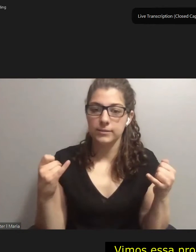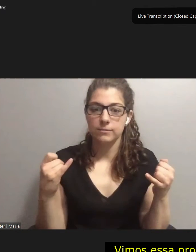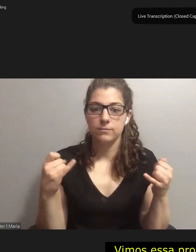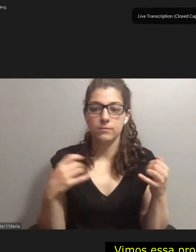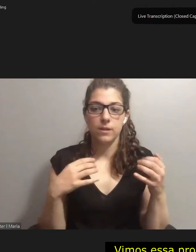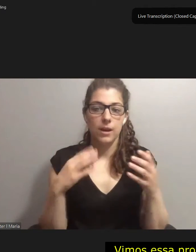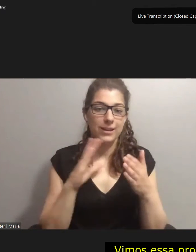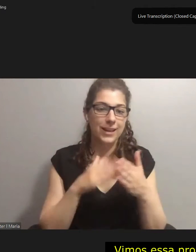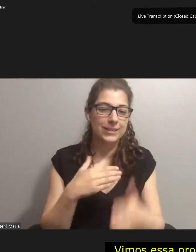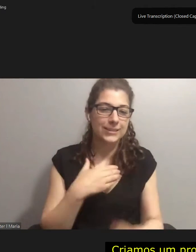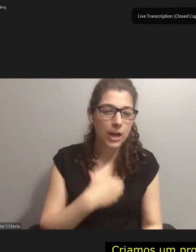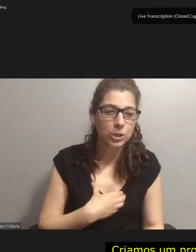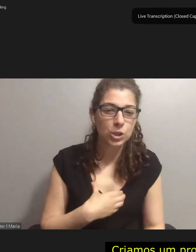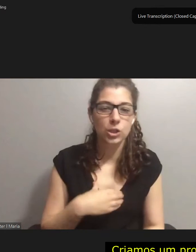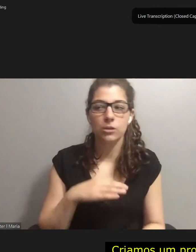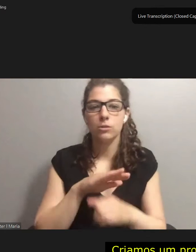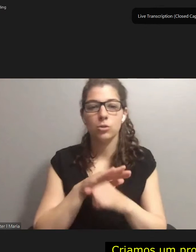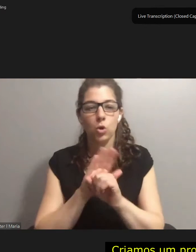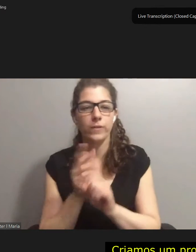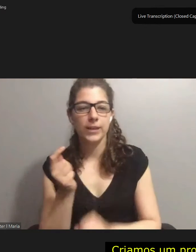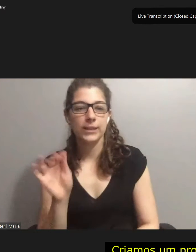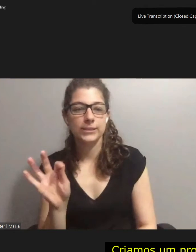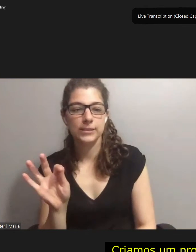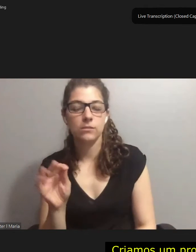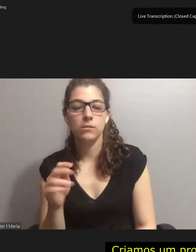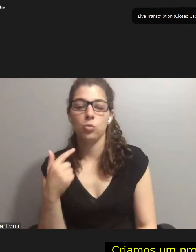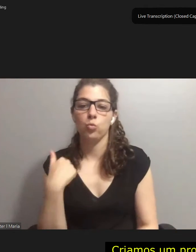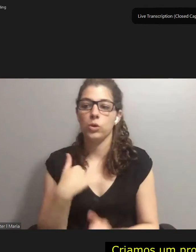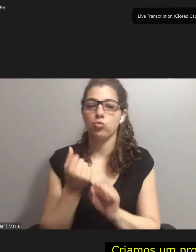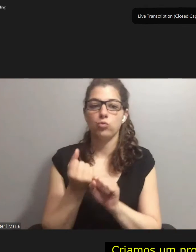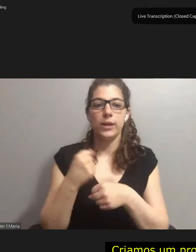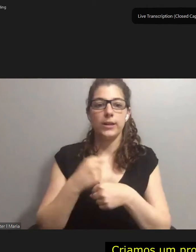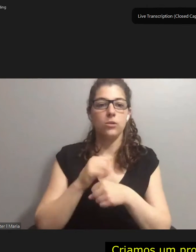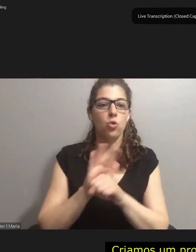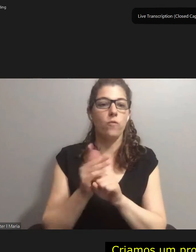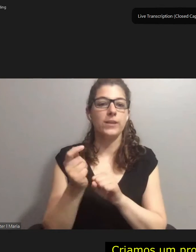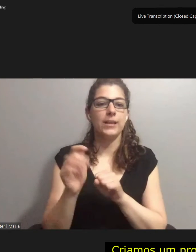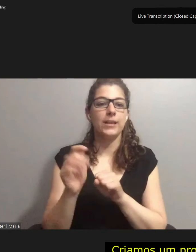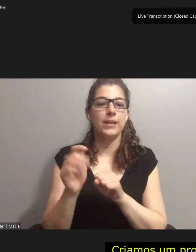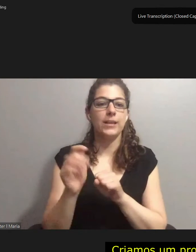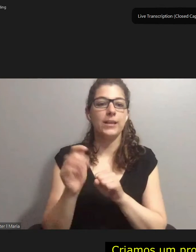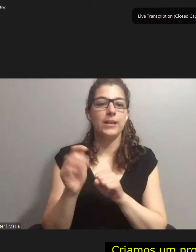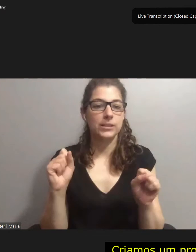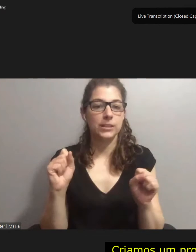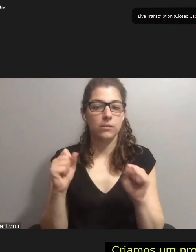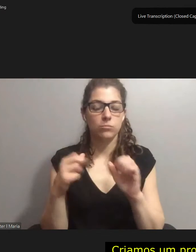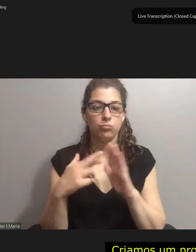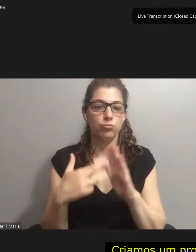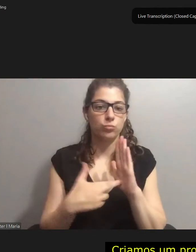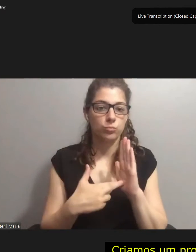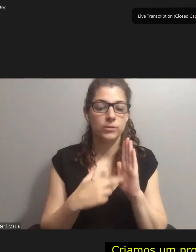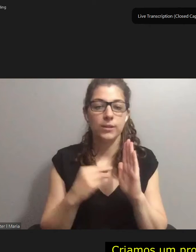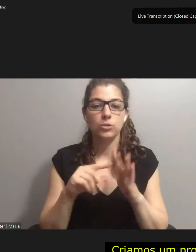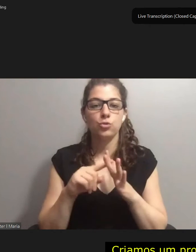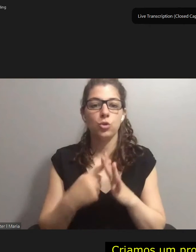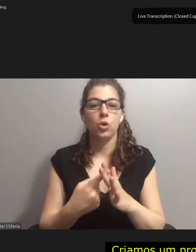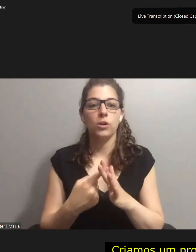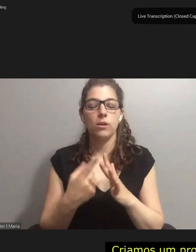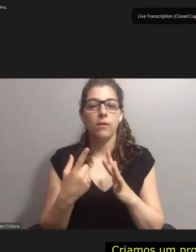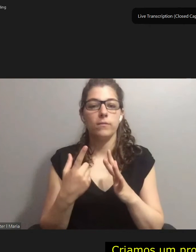and COVID-19. We created a COVID-19 safety protocol and started off